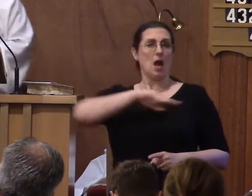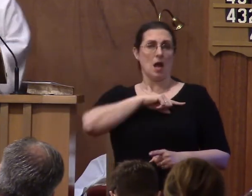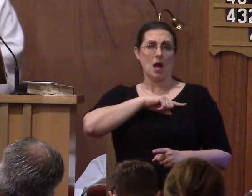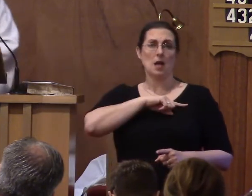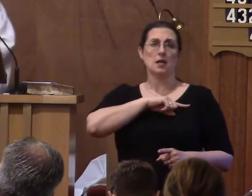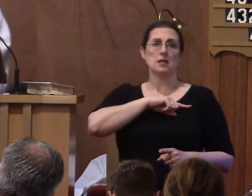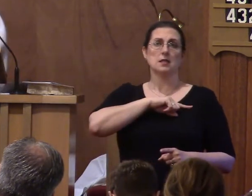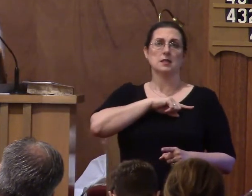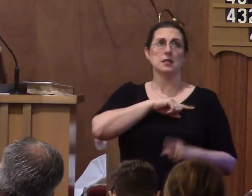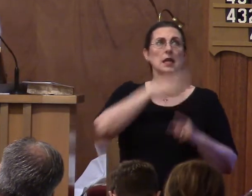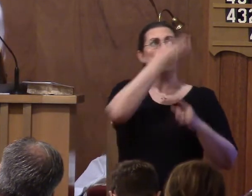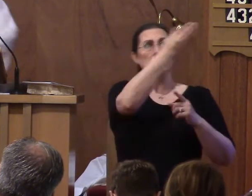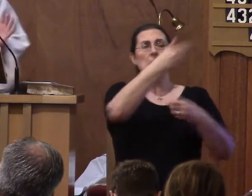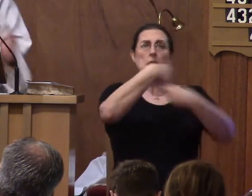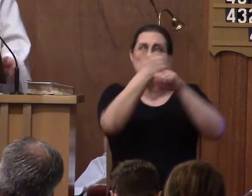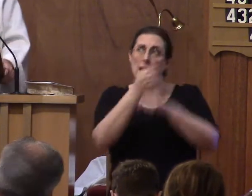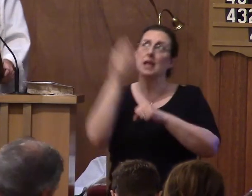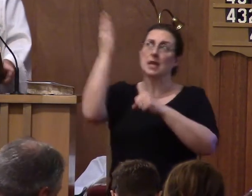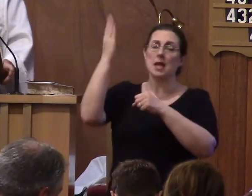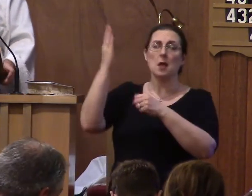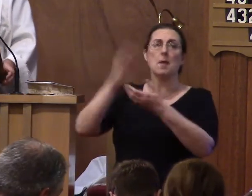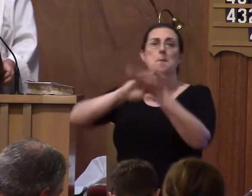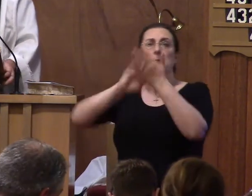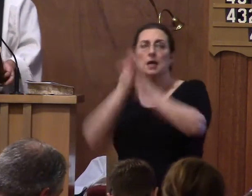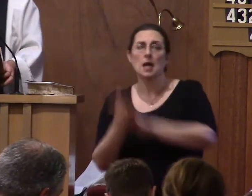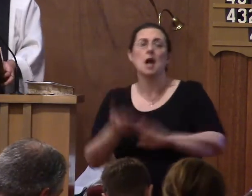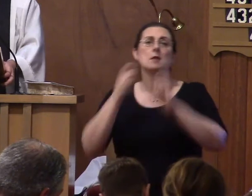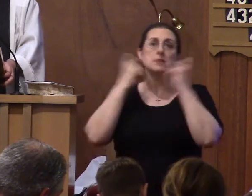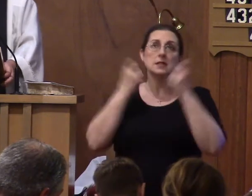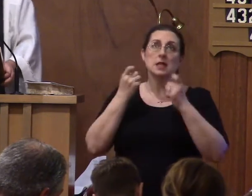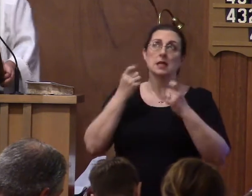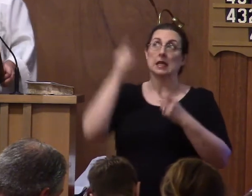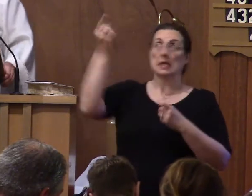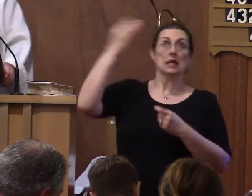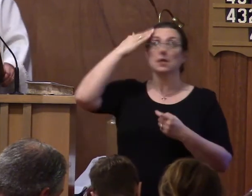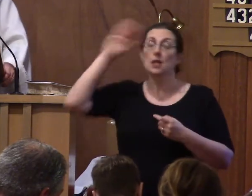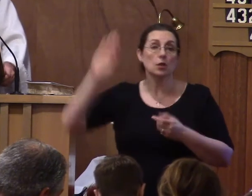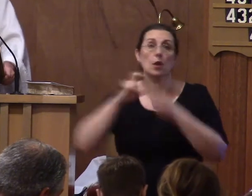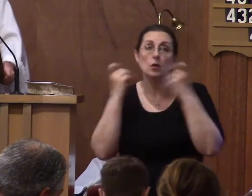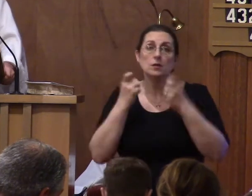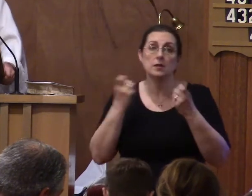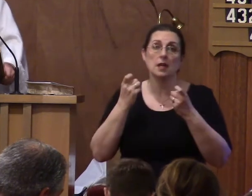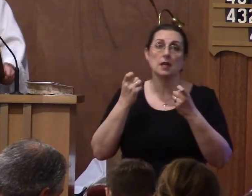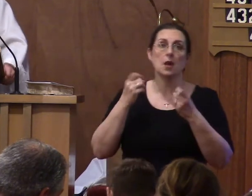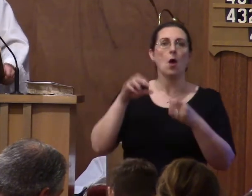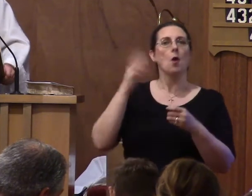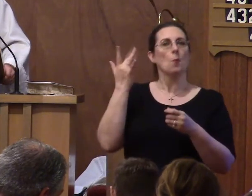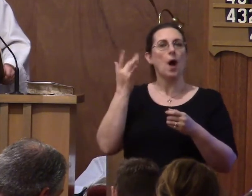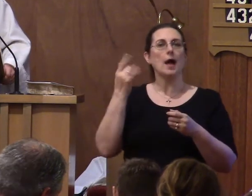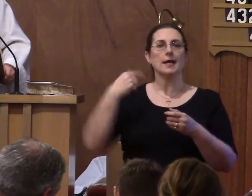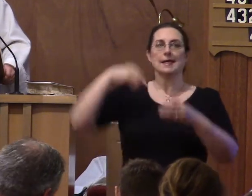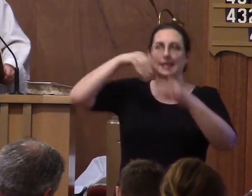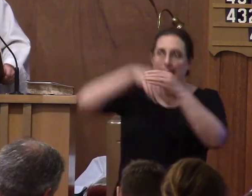be sin who knew no sin, so that in him we might become the righteousness of God. God,